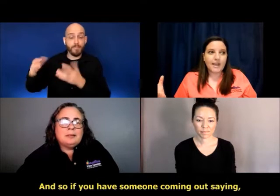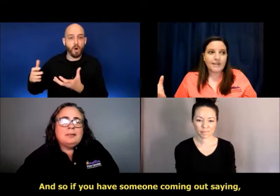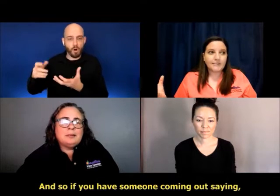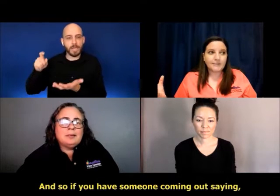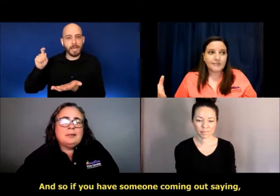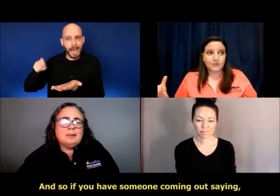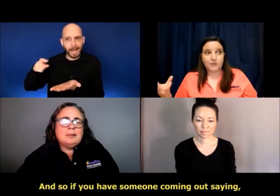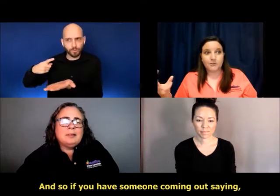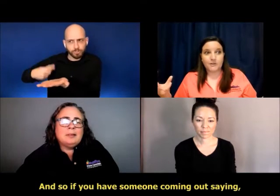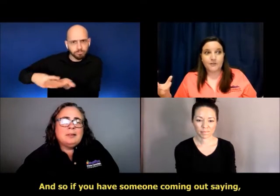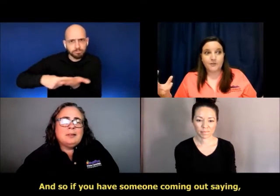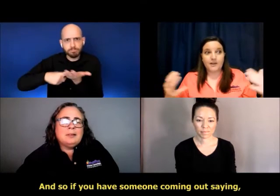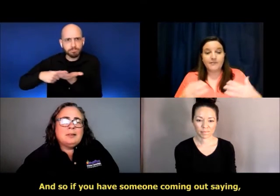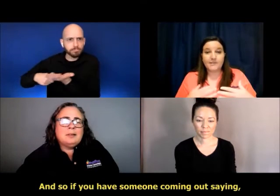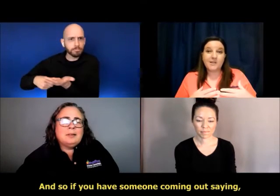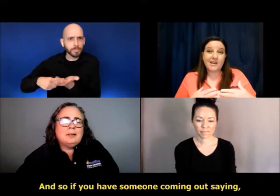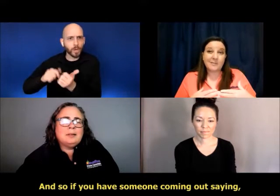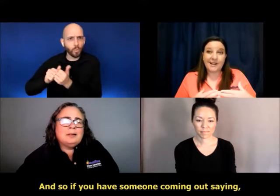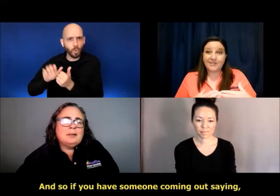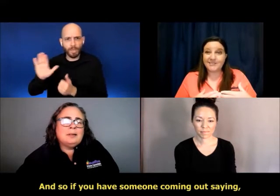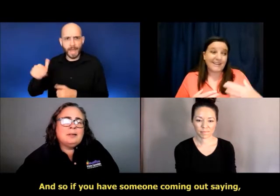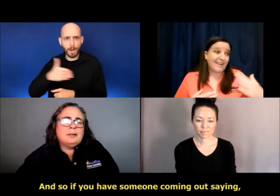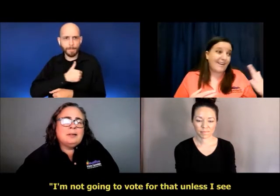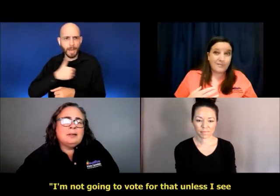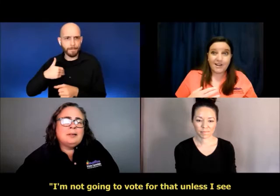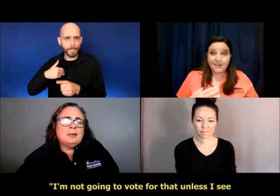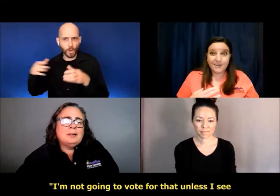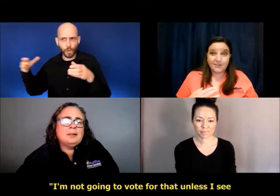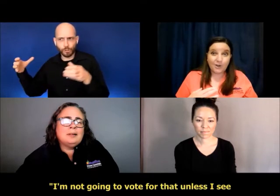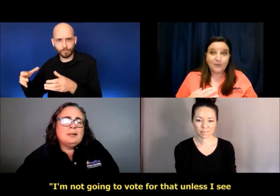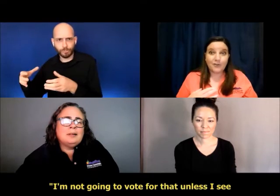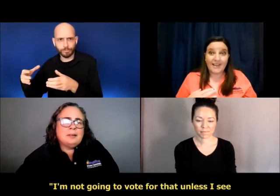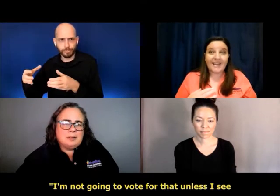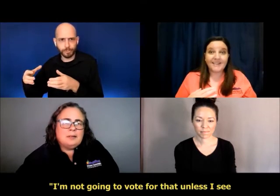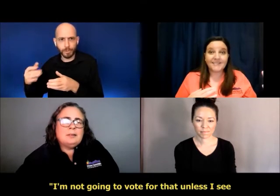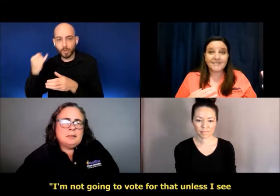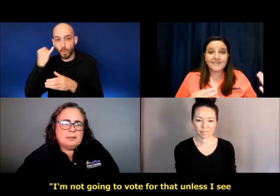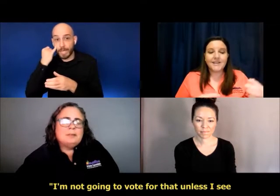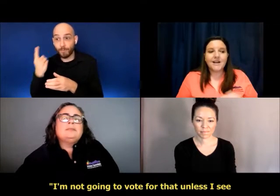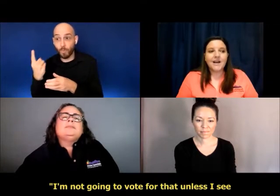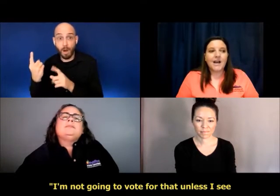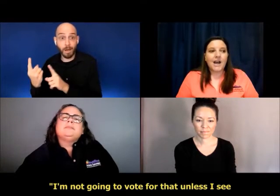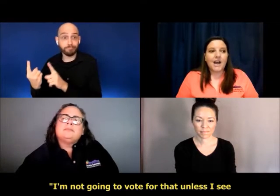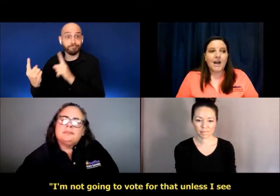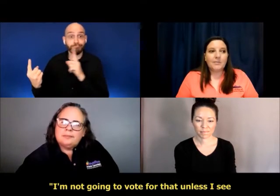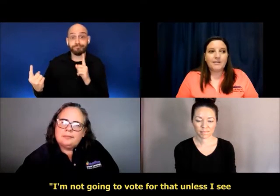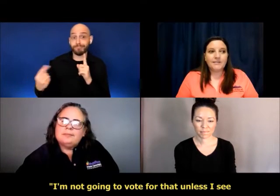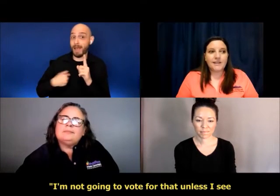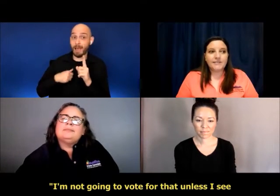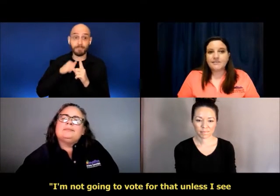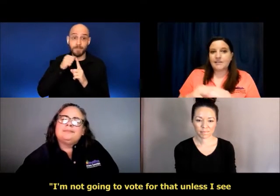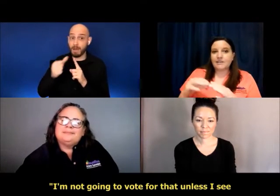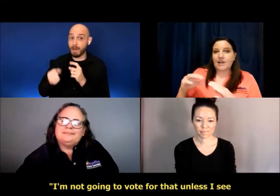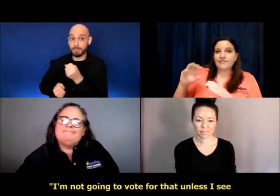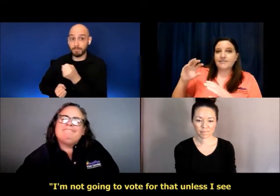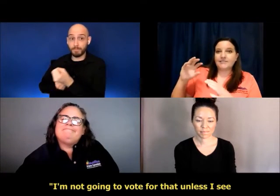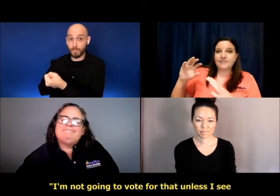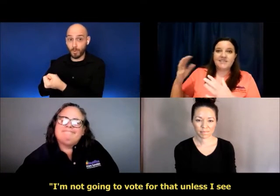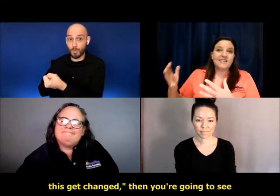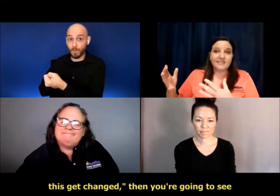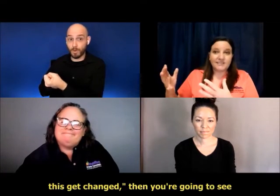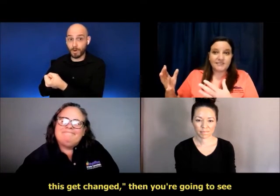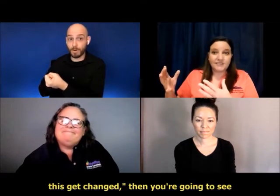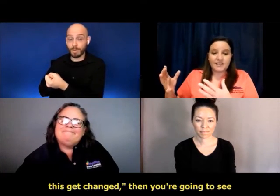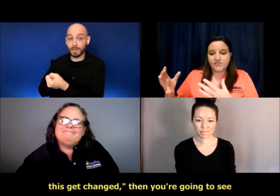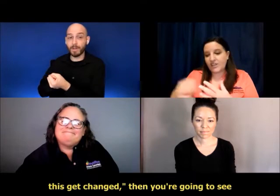And so, if you have someone coming out saying, I'm not going to vote for that, unless I